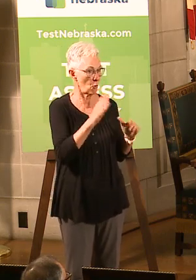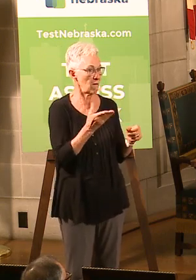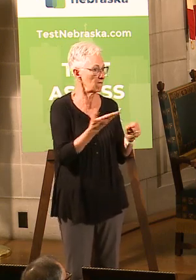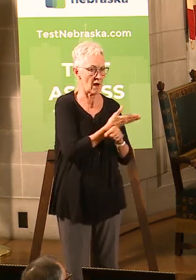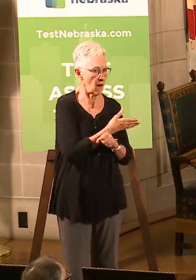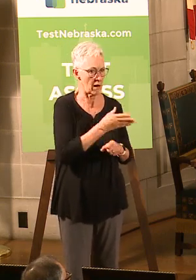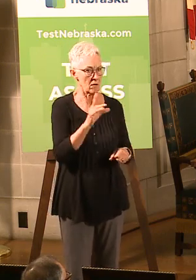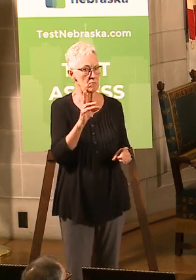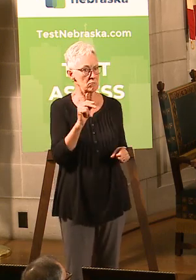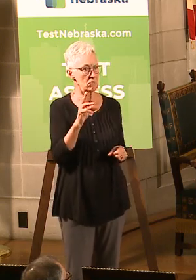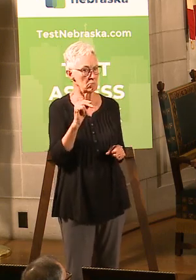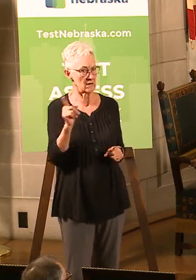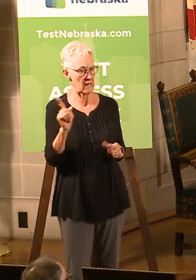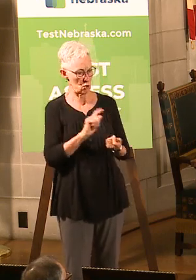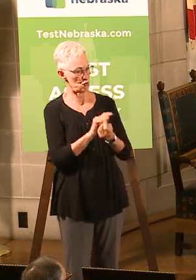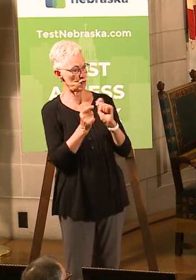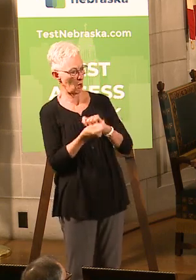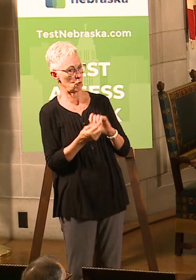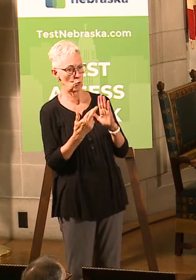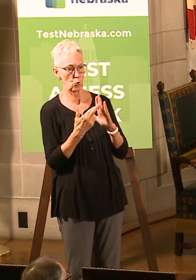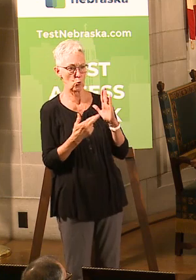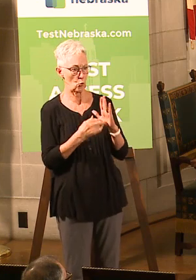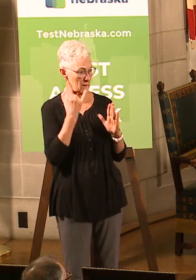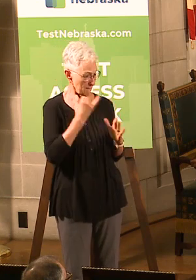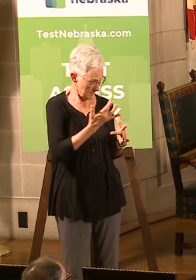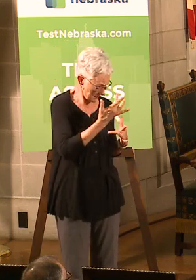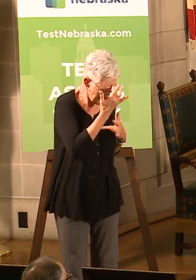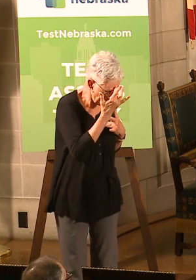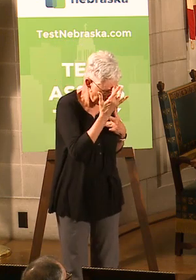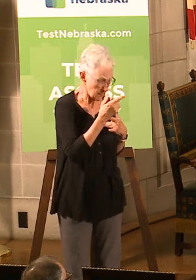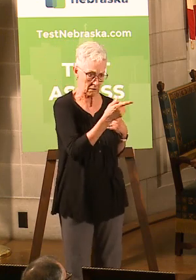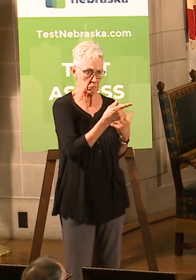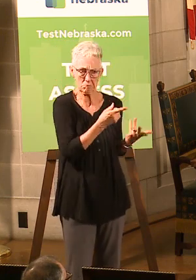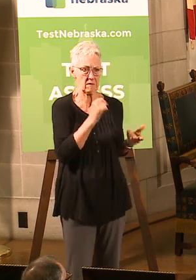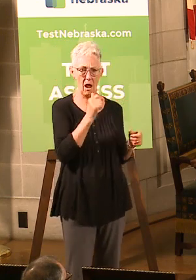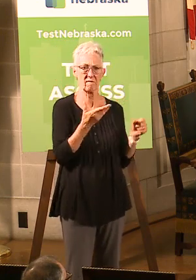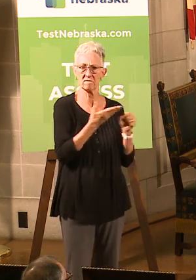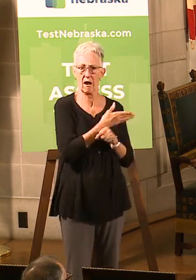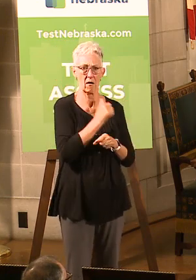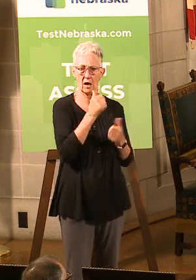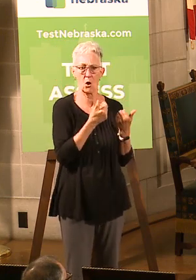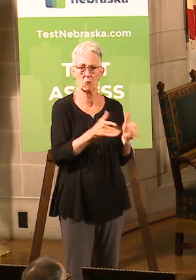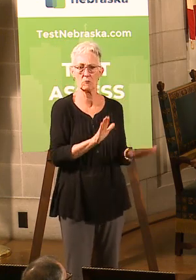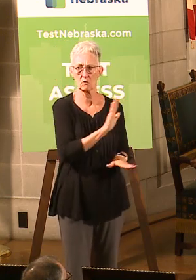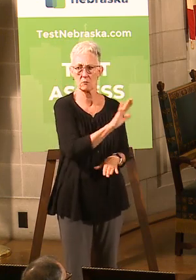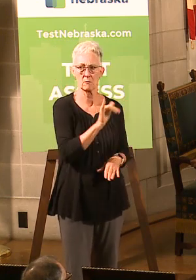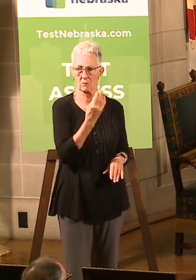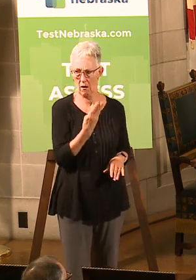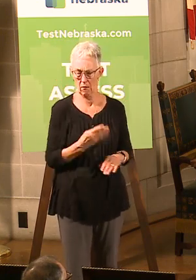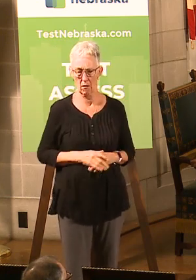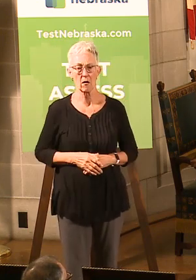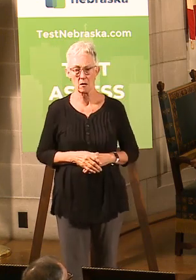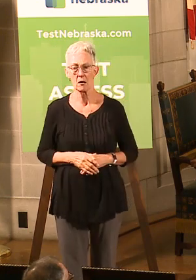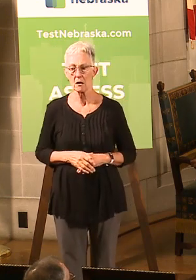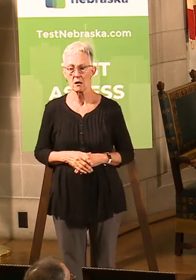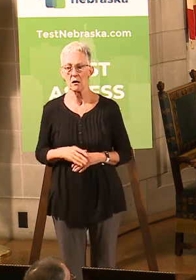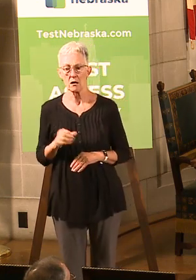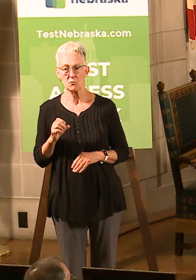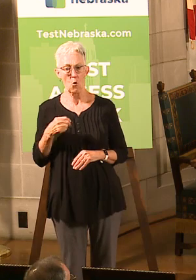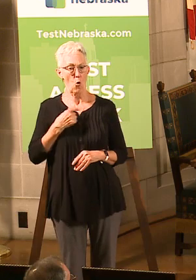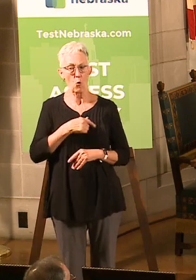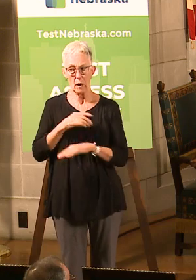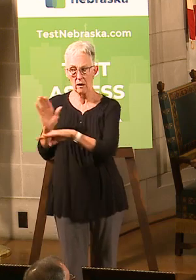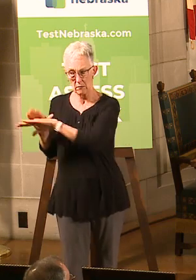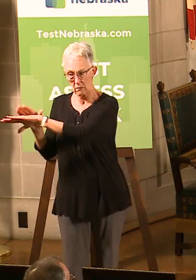that we had when we met with the food processors going over the results of the survey was, hey, you guys got to continue to work on communication so that people understand what the